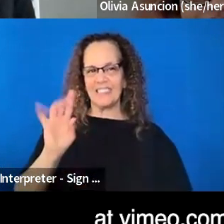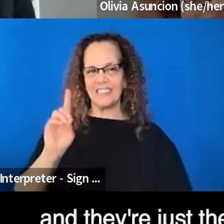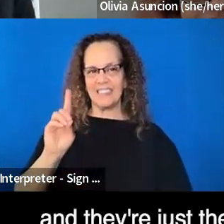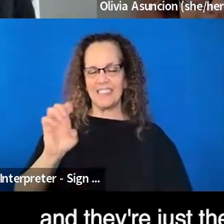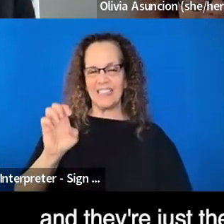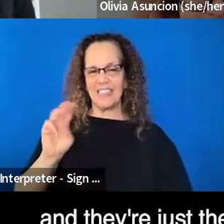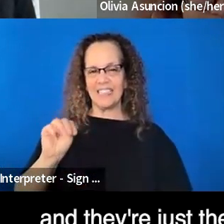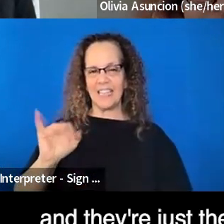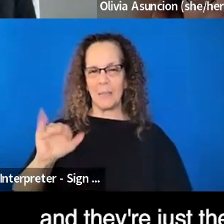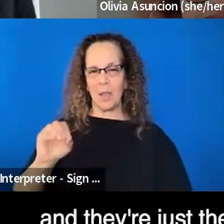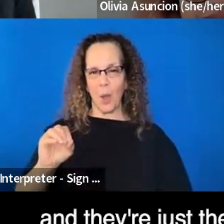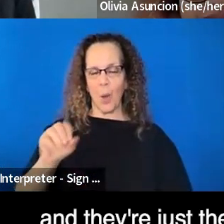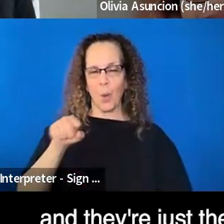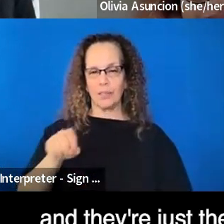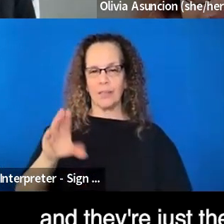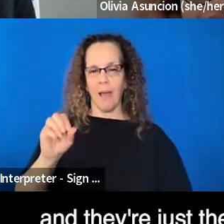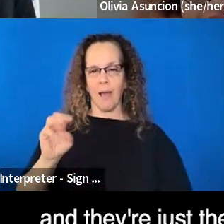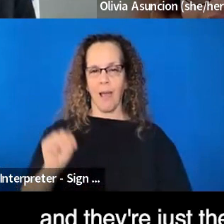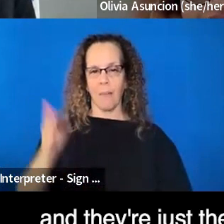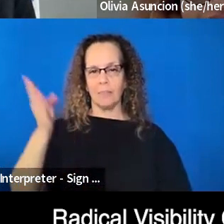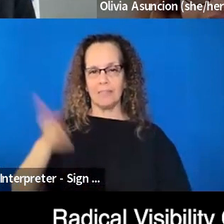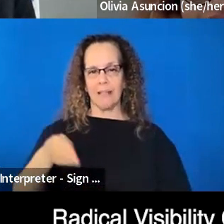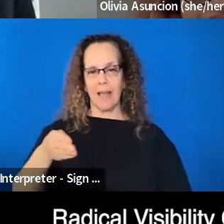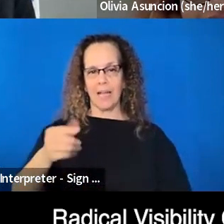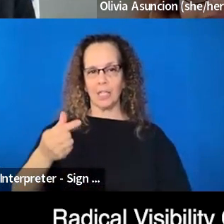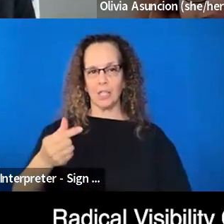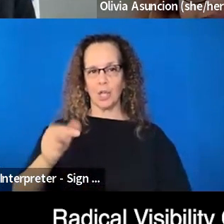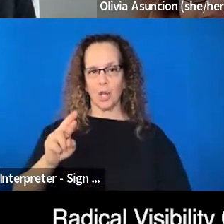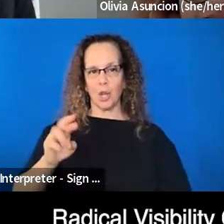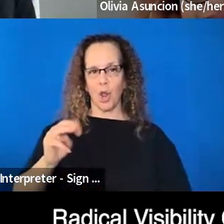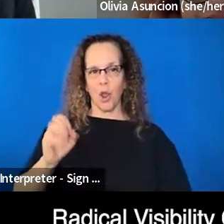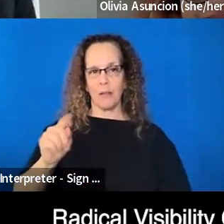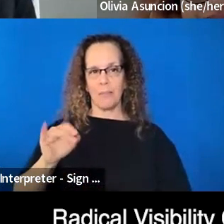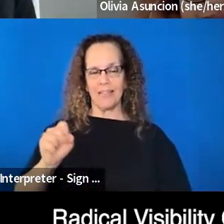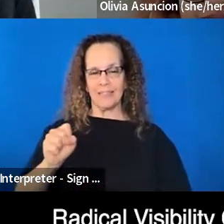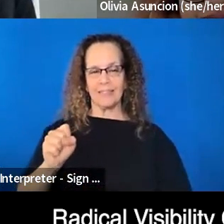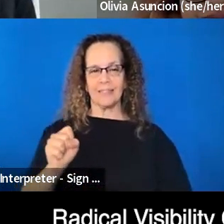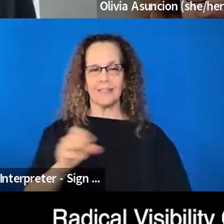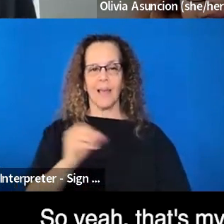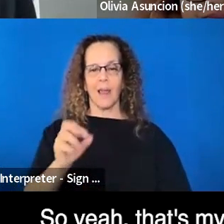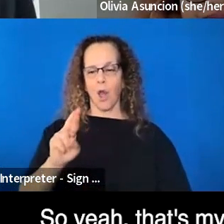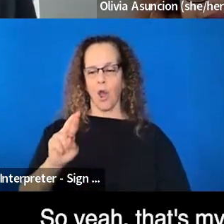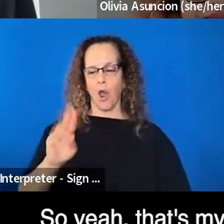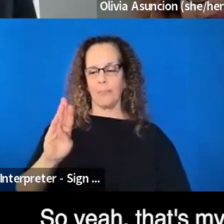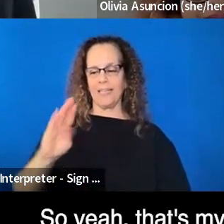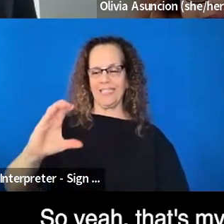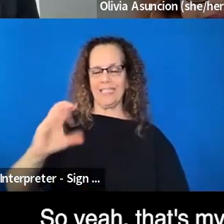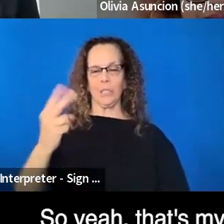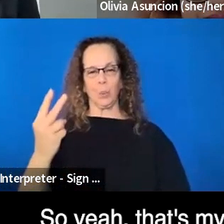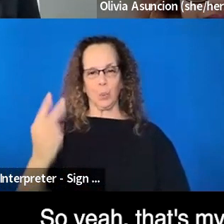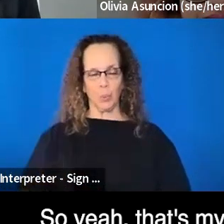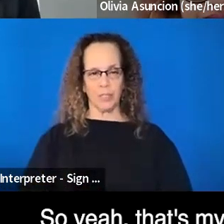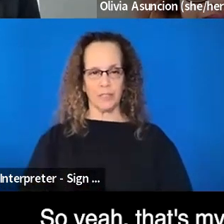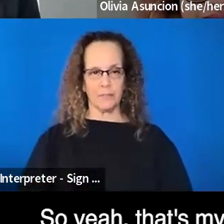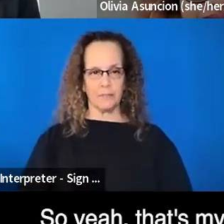rebirth garments. And they're just the ones that are labeled radical visibility collective and RBC too. So yeah,